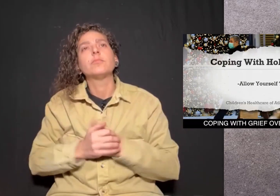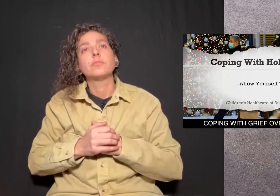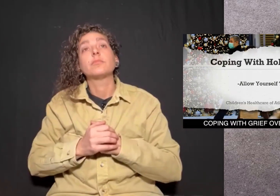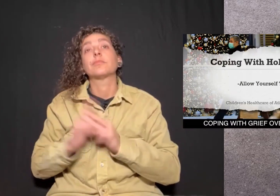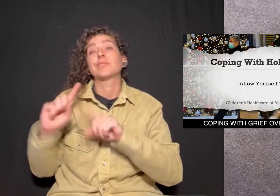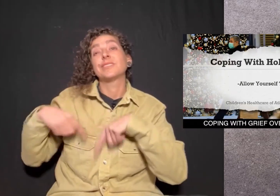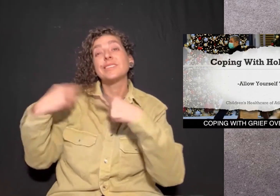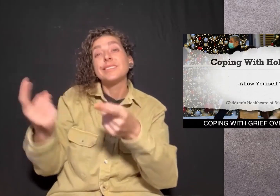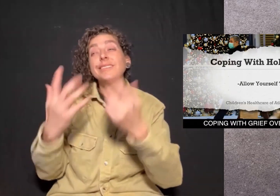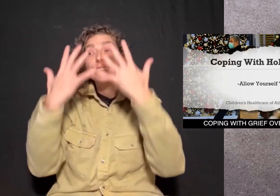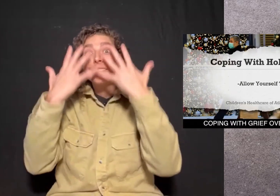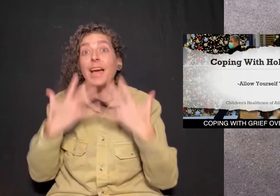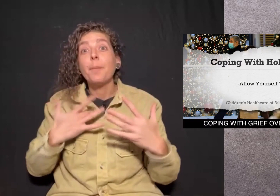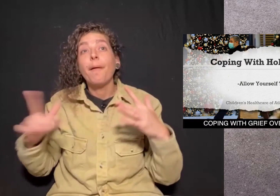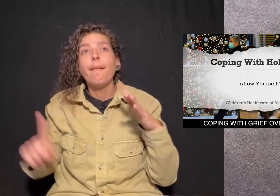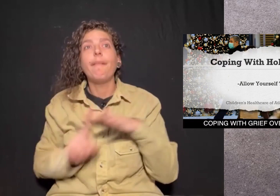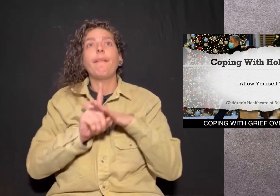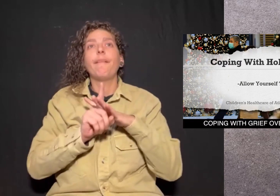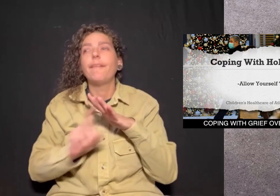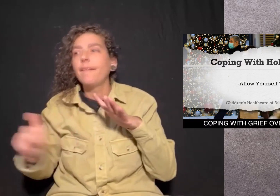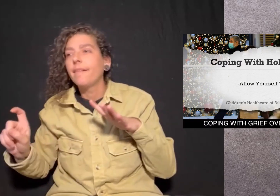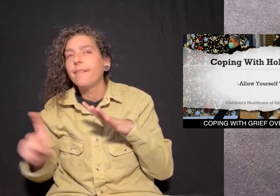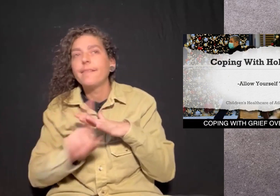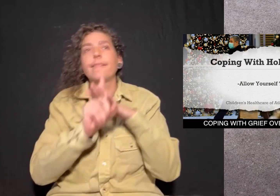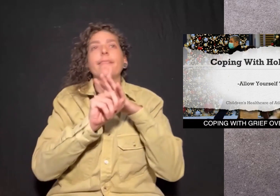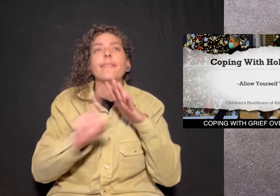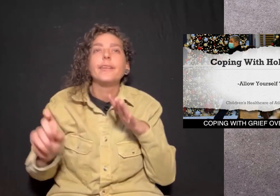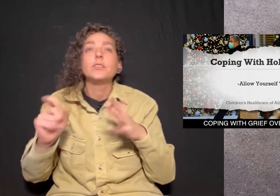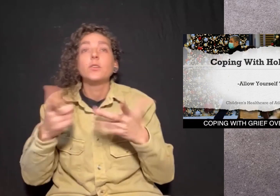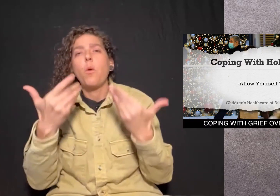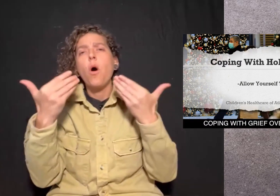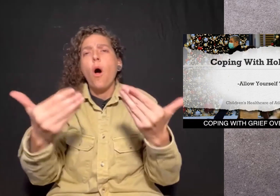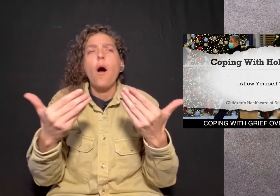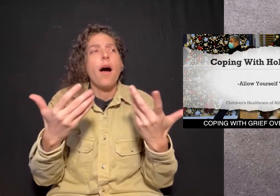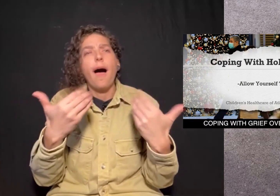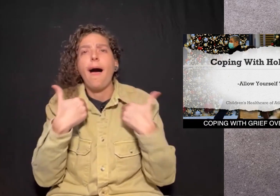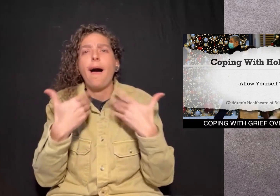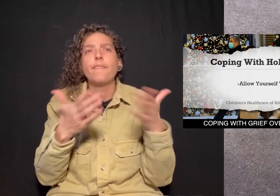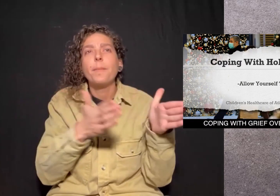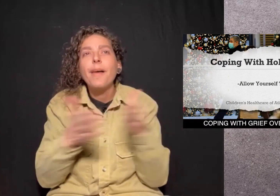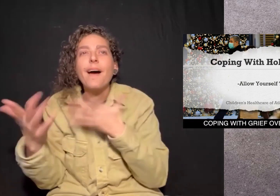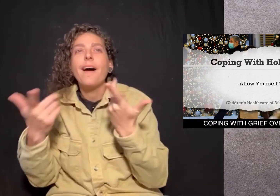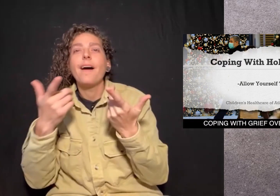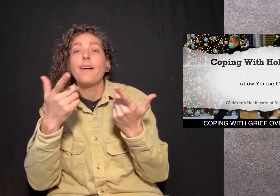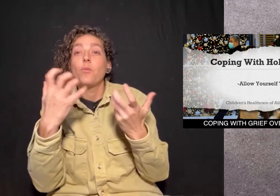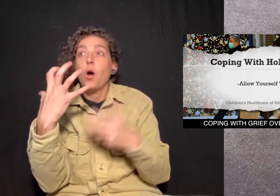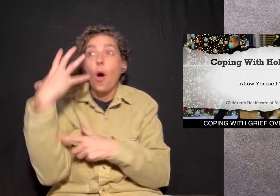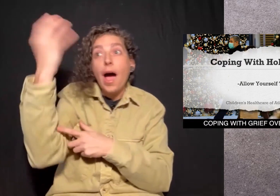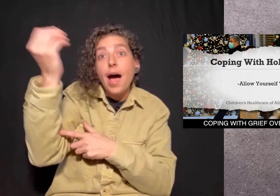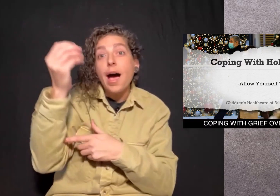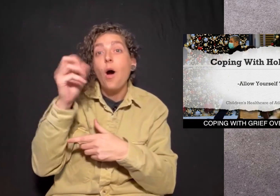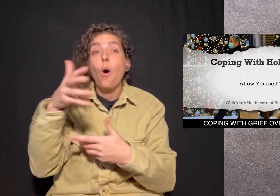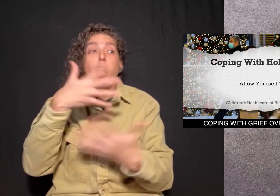Since sadness can come and go, have a plan if you're out or around others.